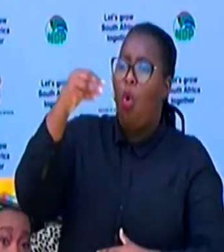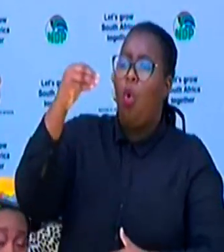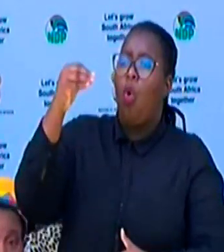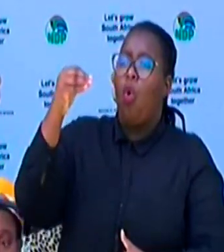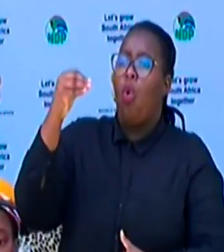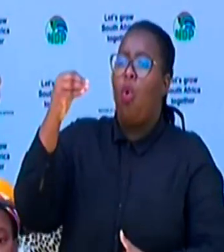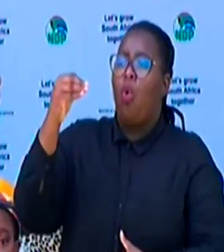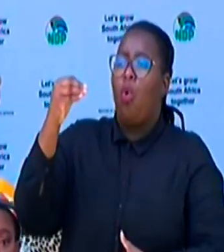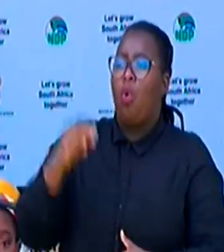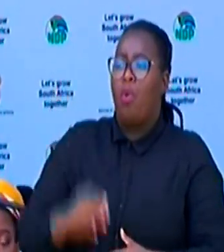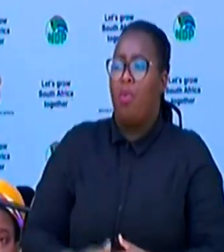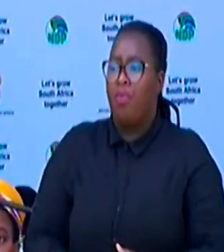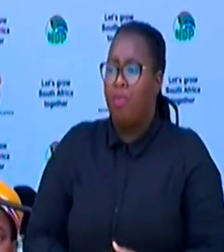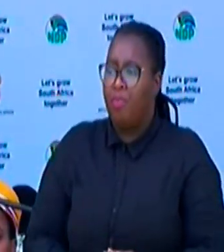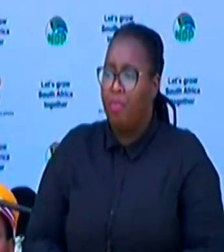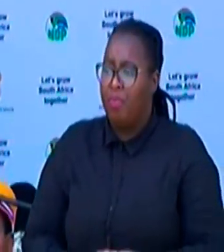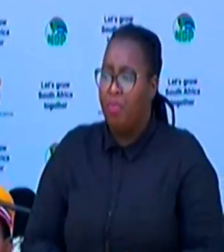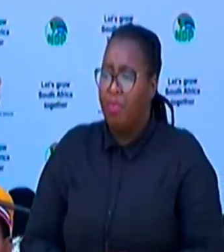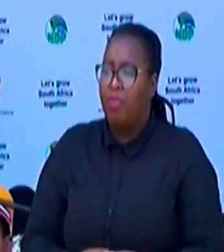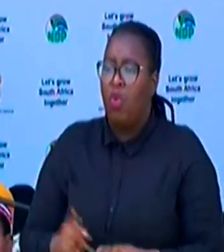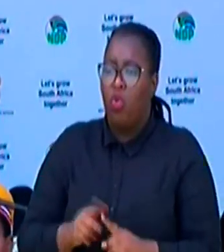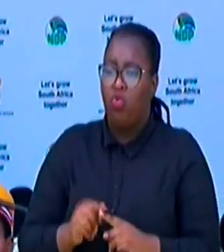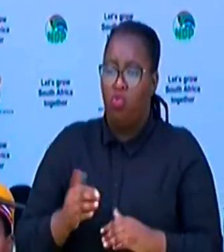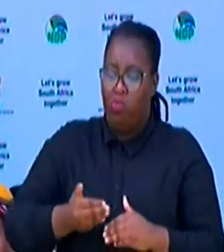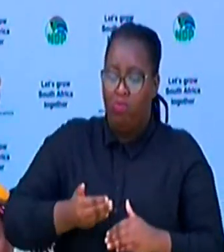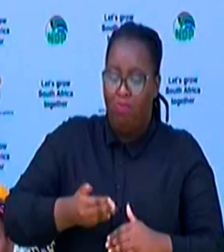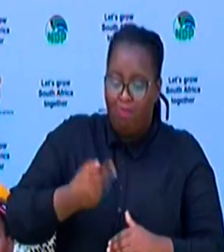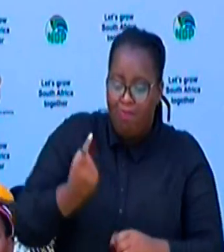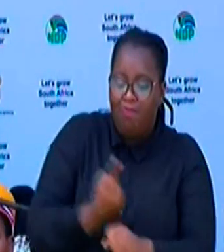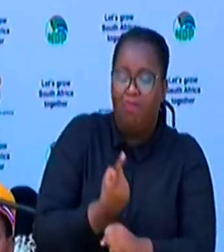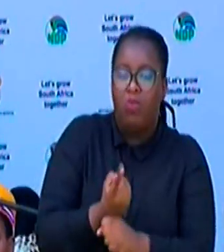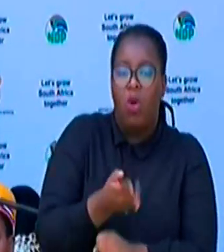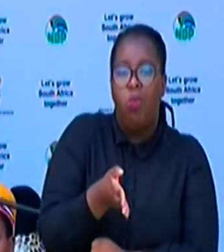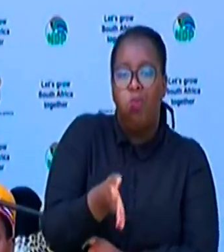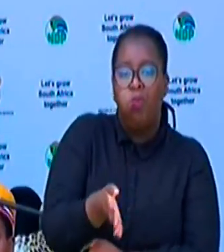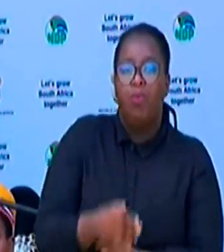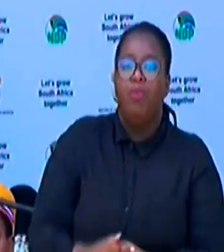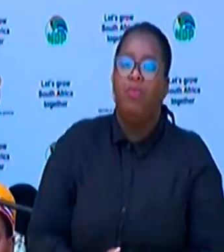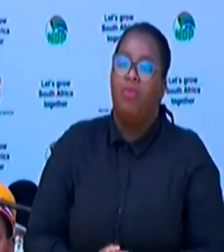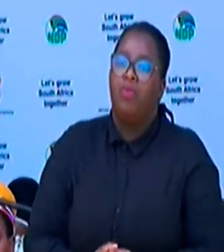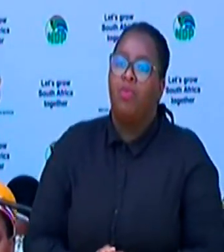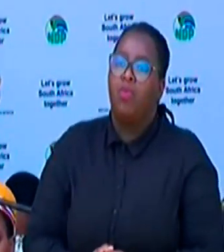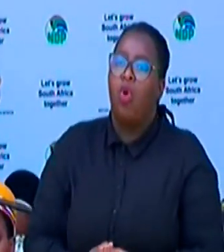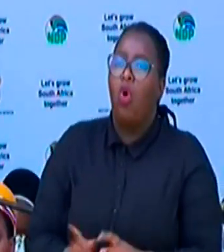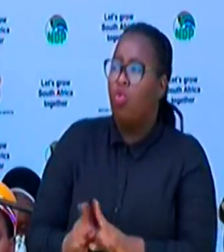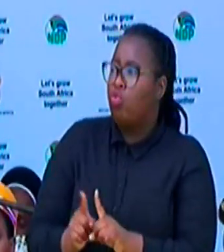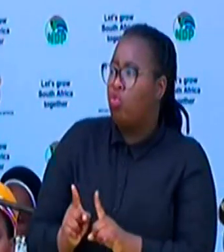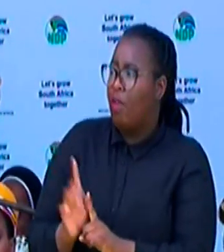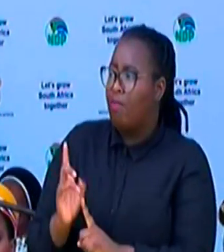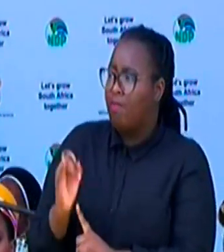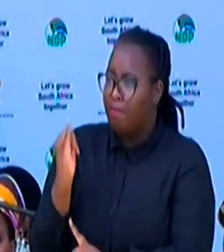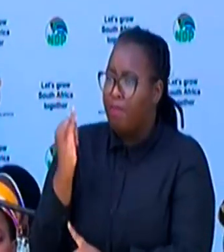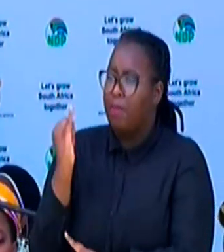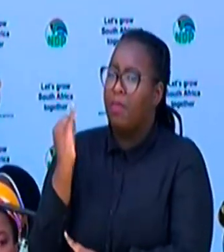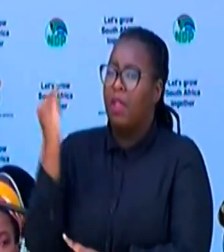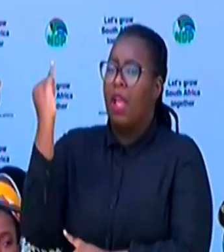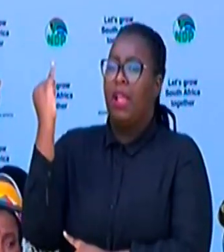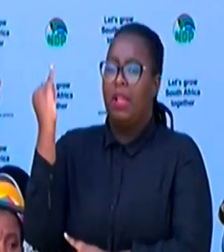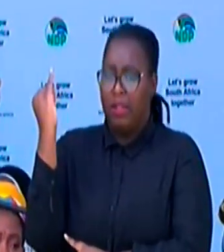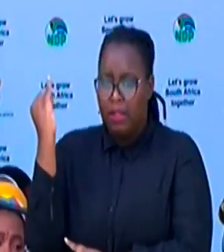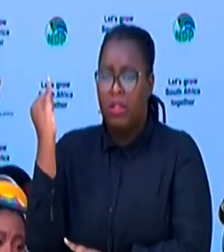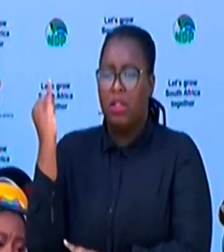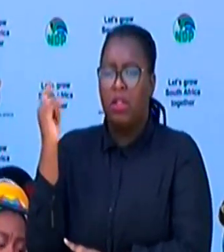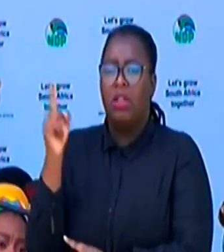incorruptible and everlasting. There is a school of thought which espouses that